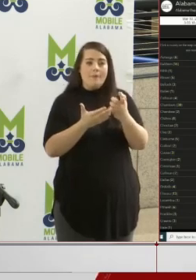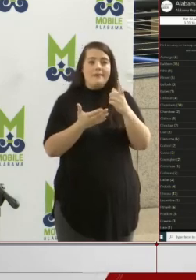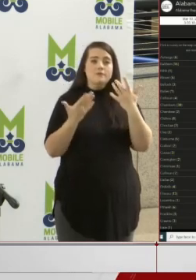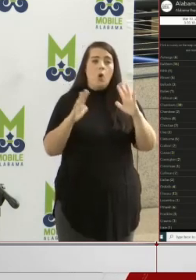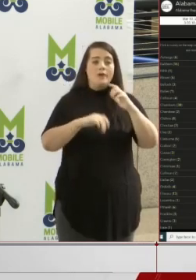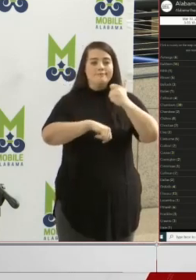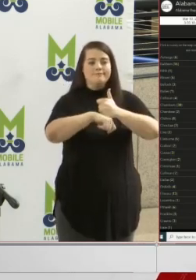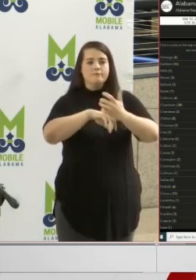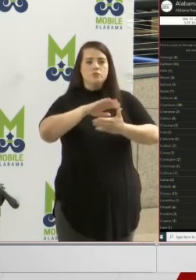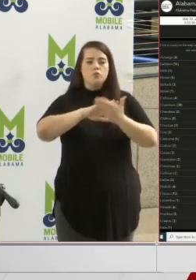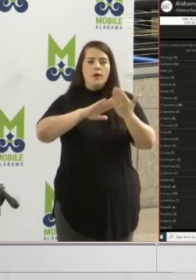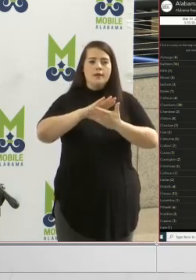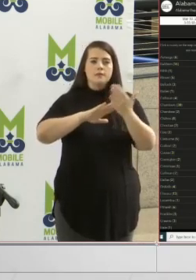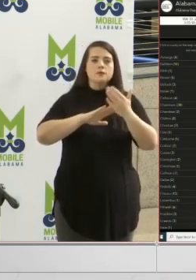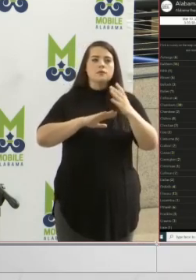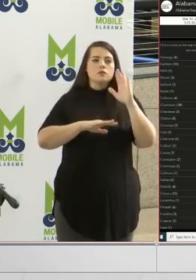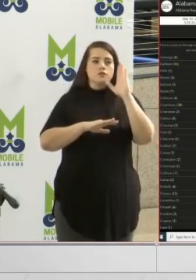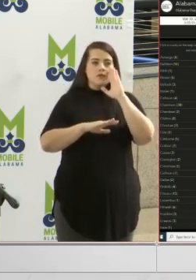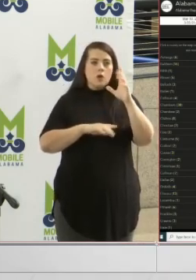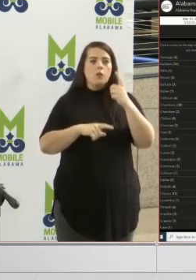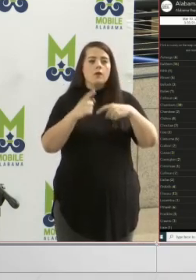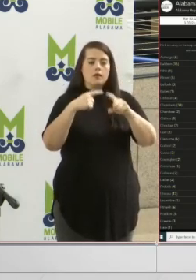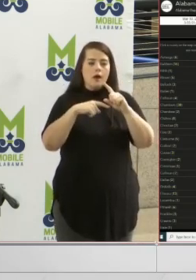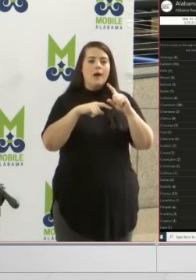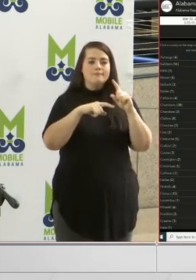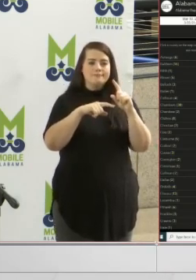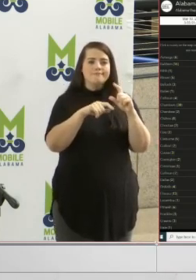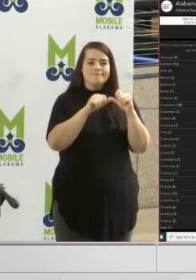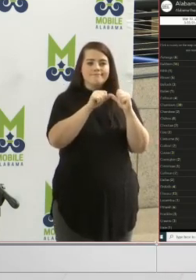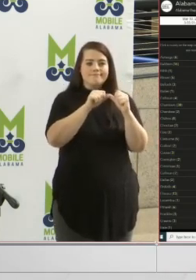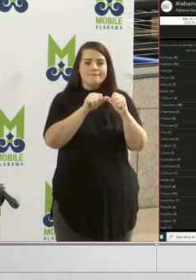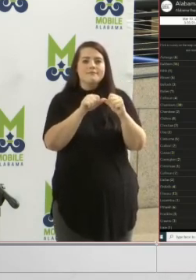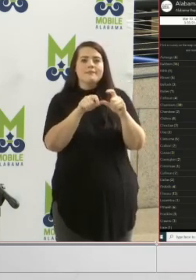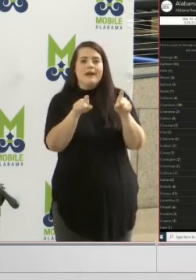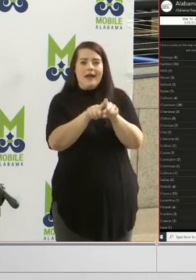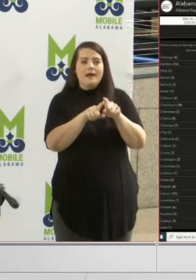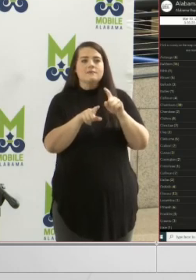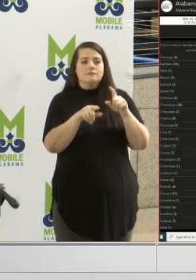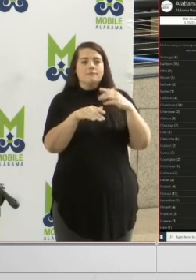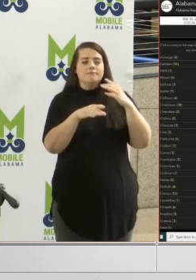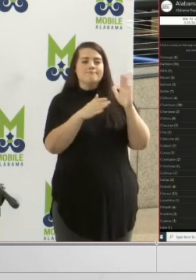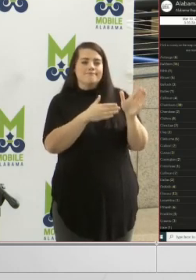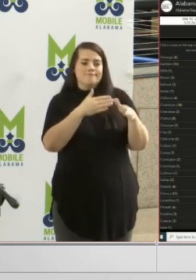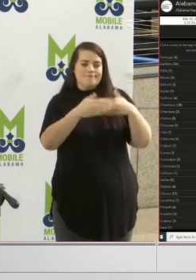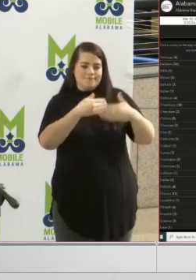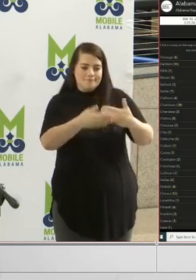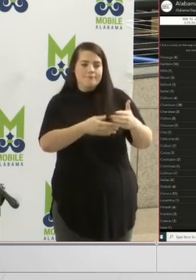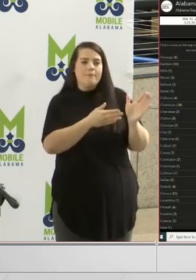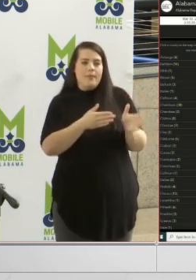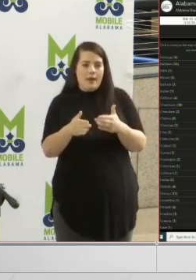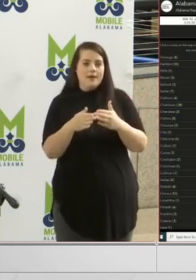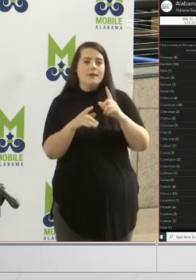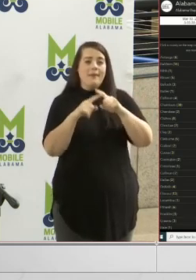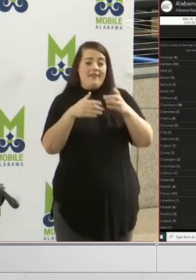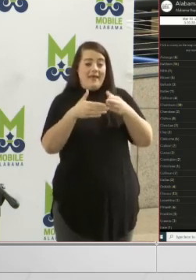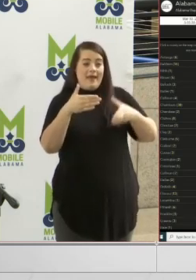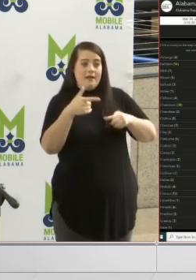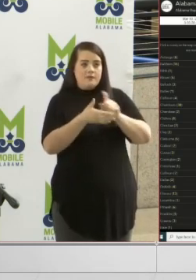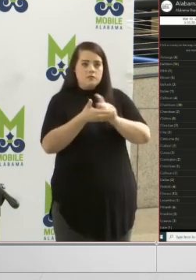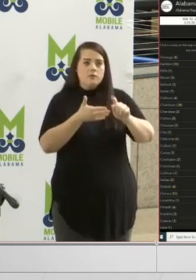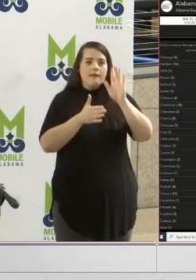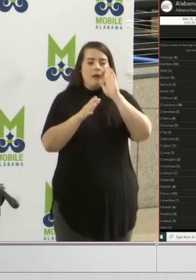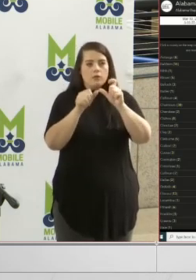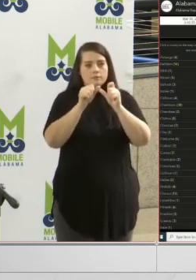running, and so it will come on stream exactly as planned. By the end of this week, they'll be running tests.